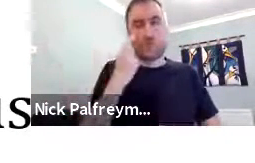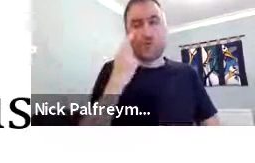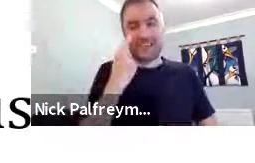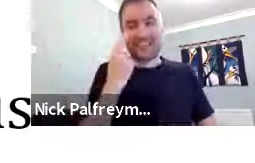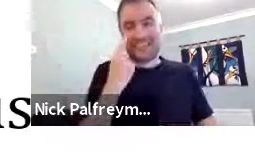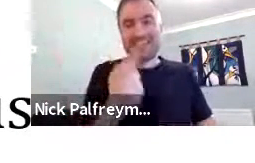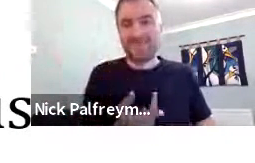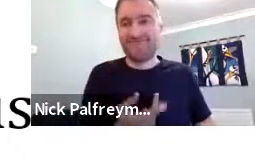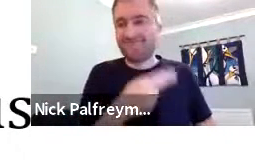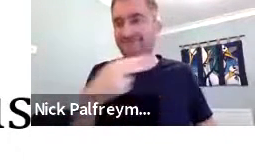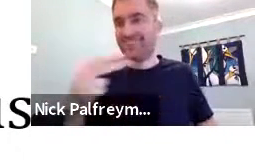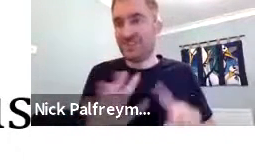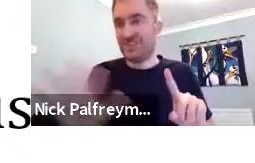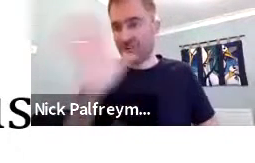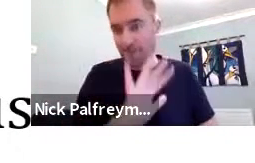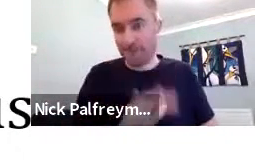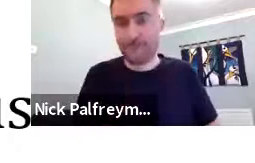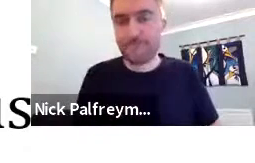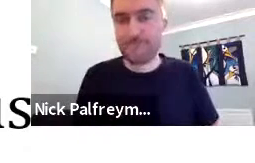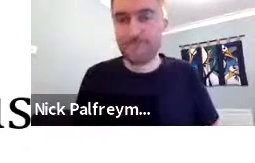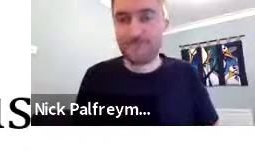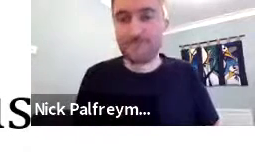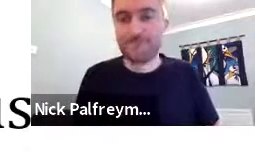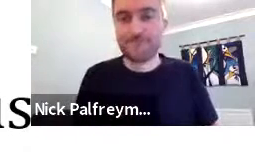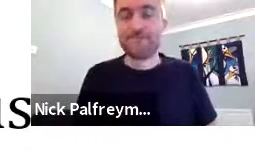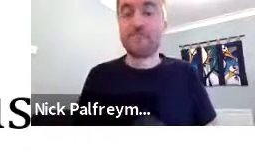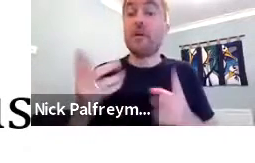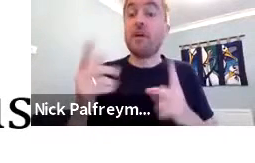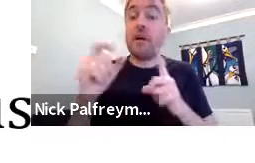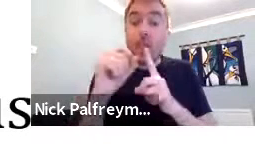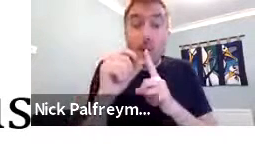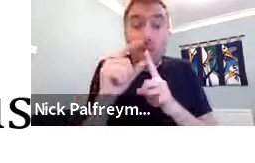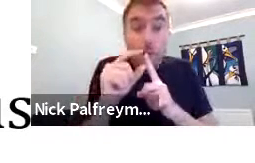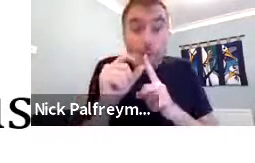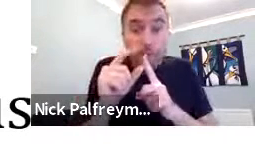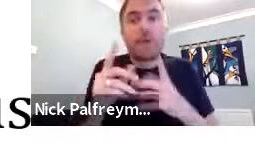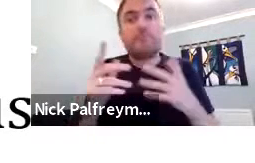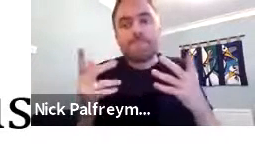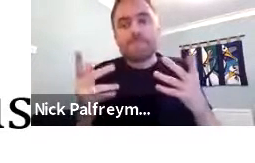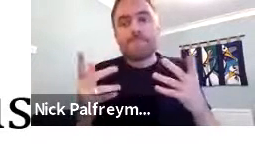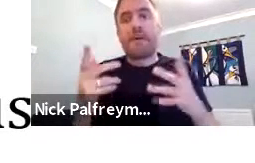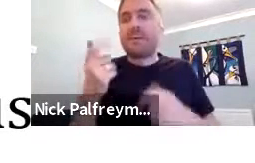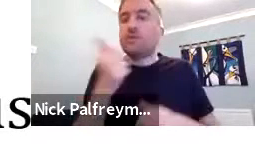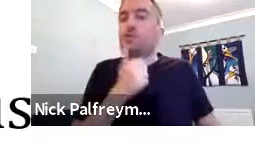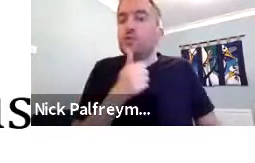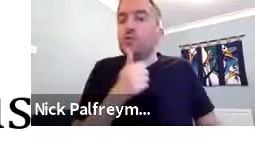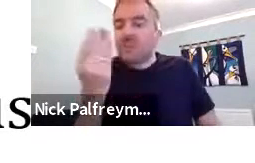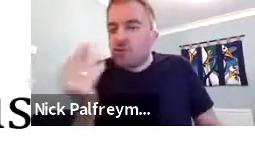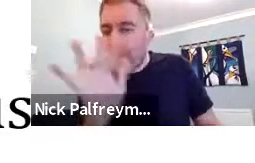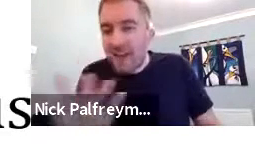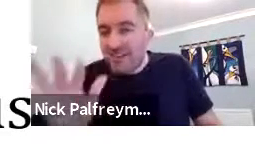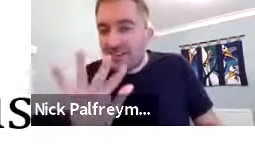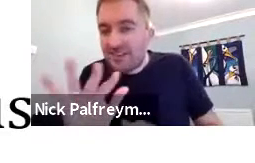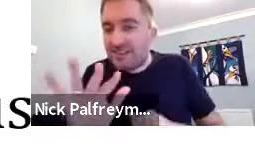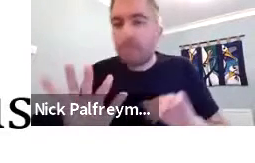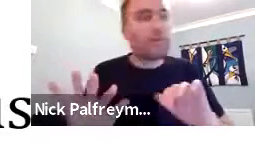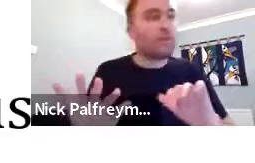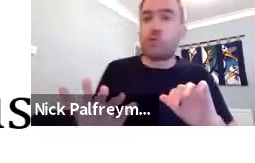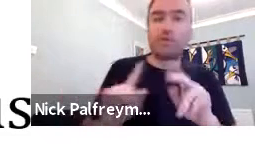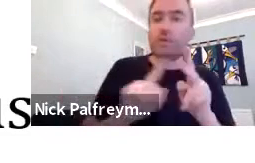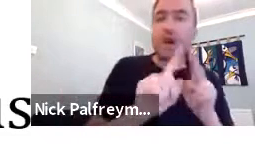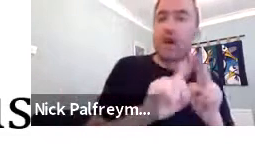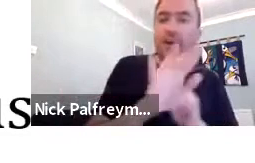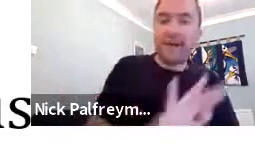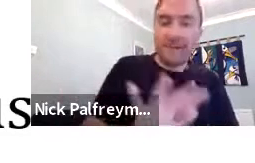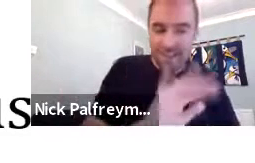You know, this hand shade here, this movement, the yellow one. The purple one is